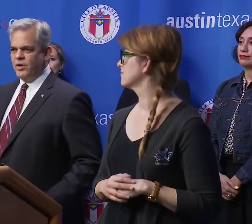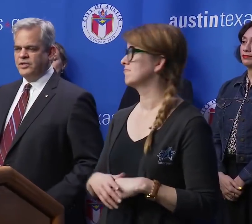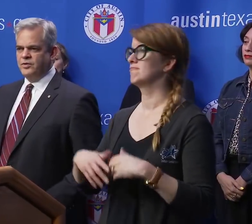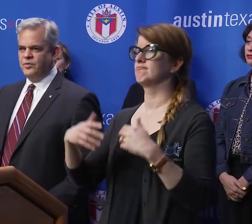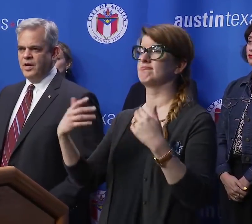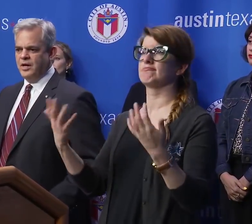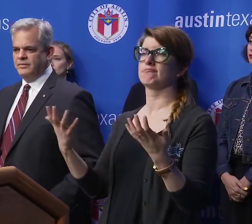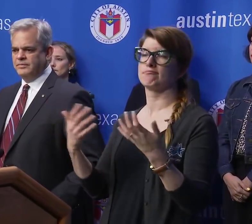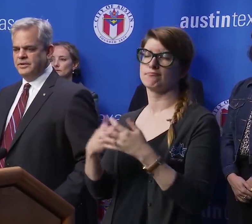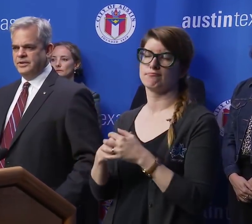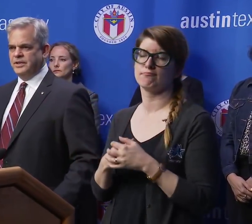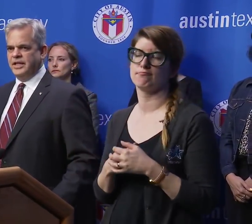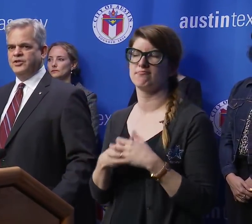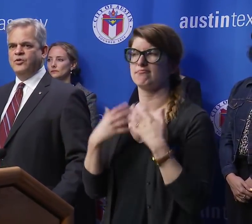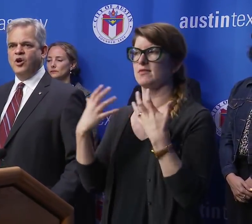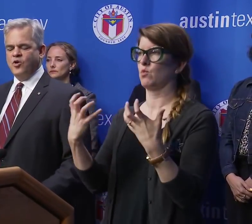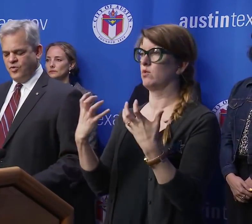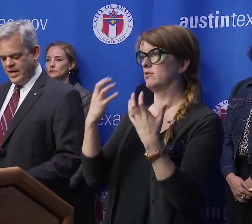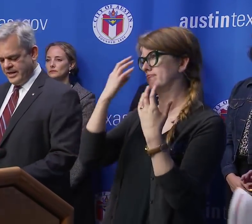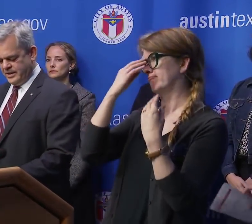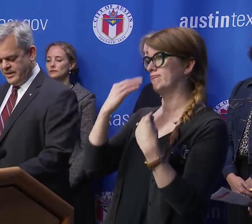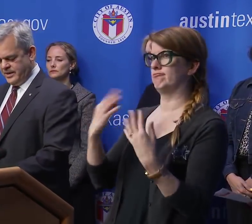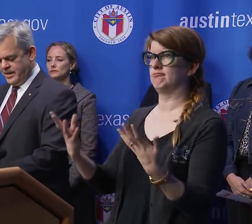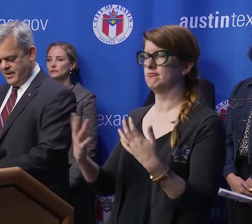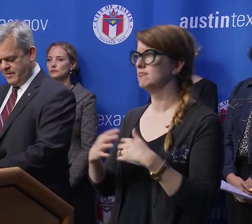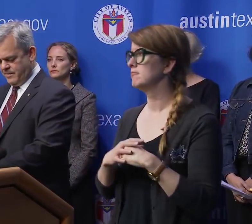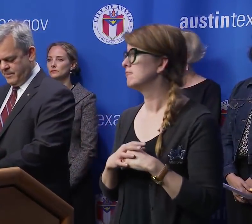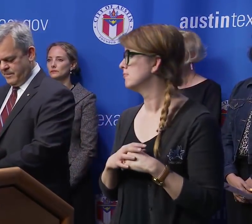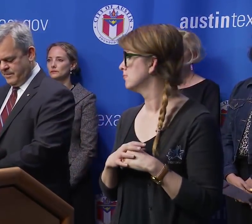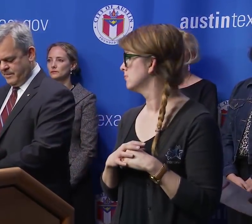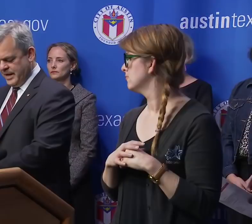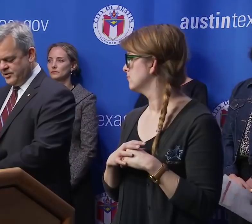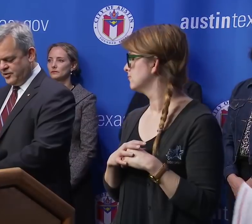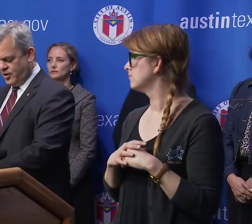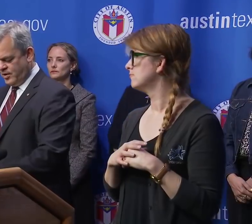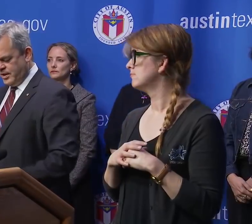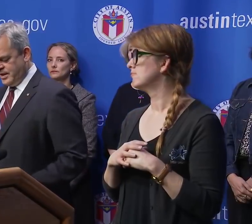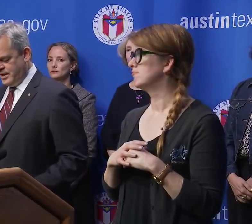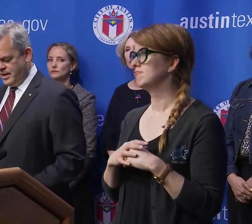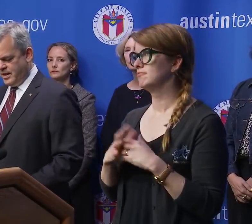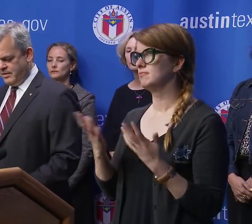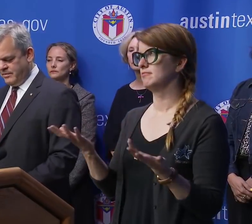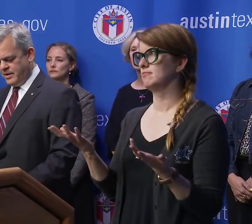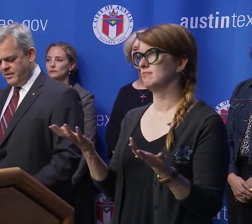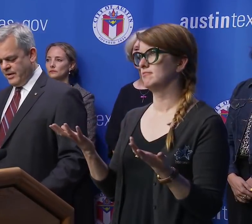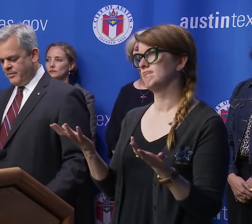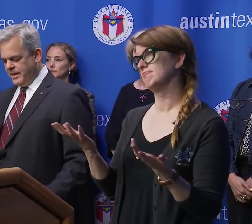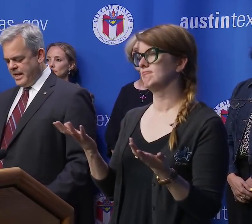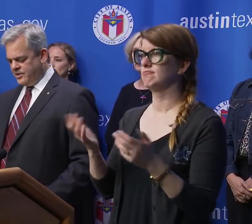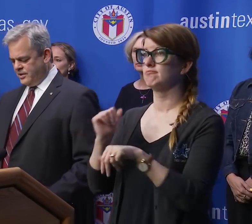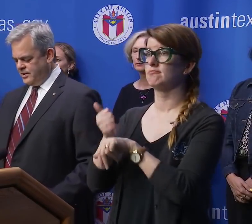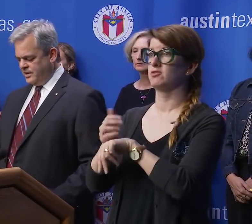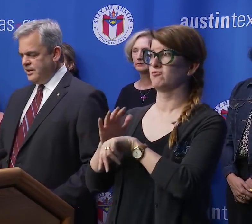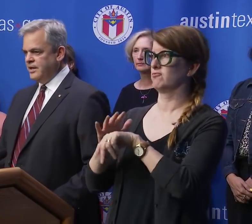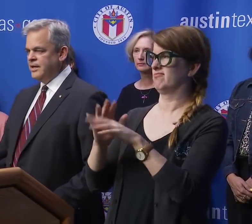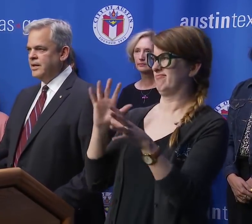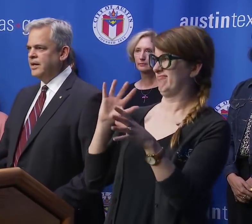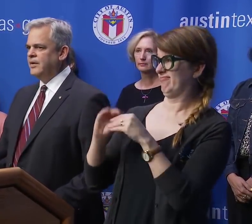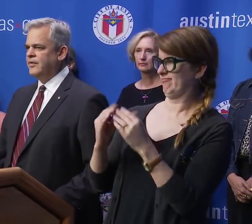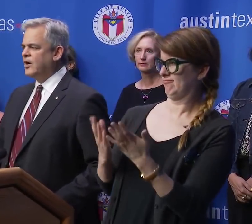So I want to let you know that based on the recommendation